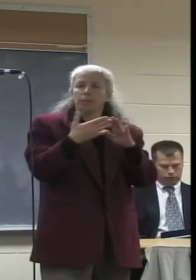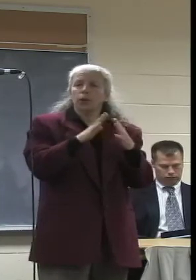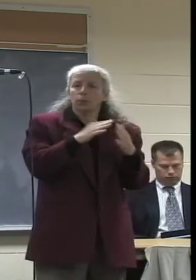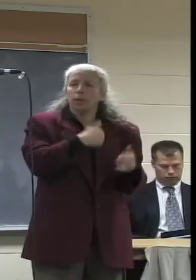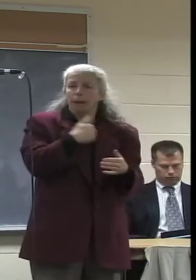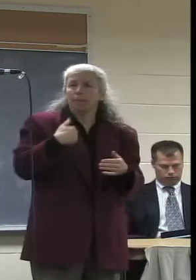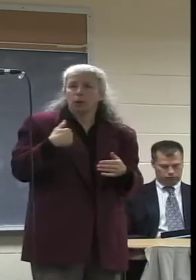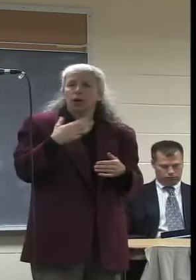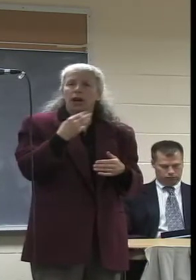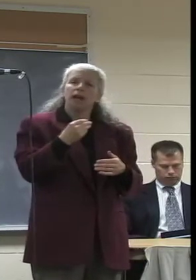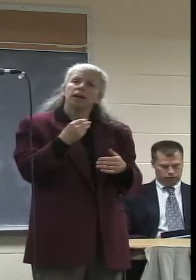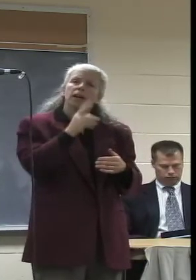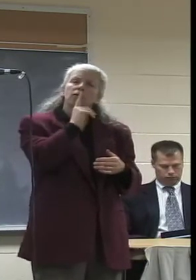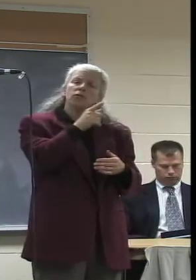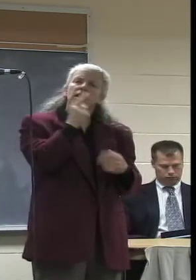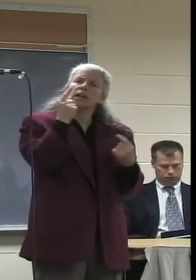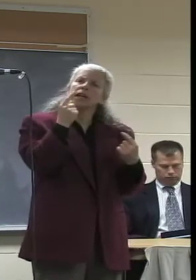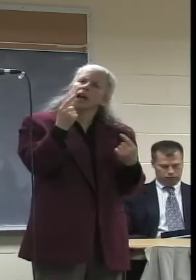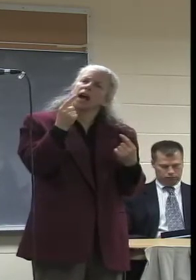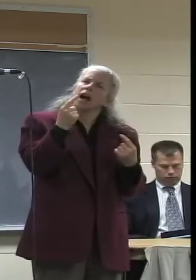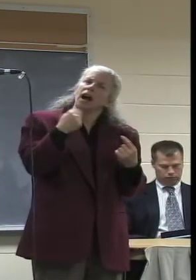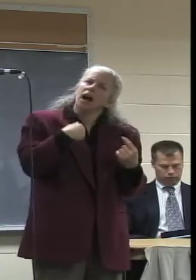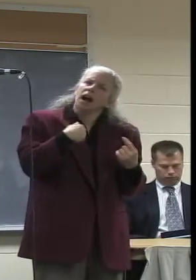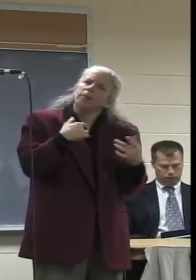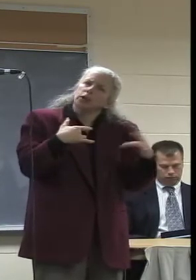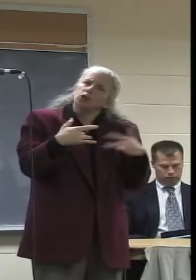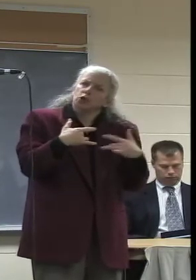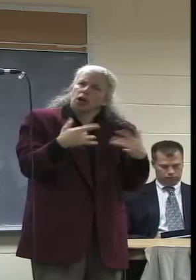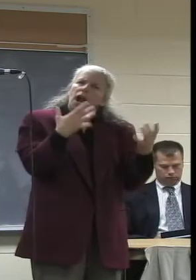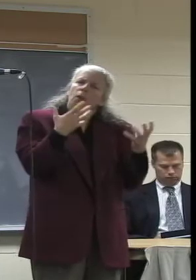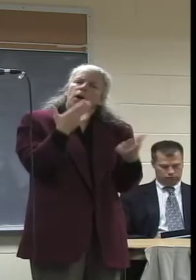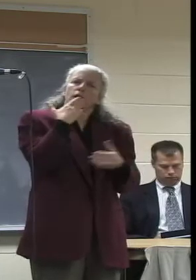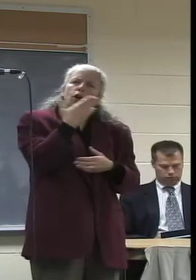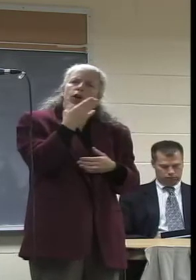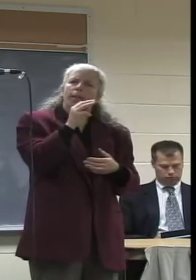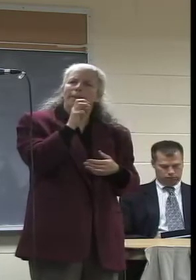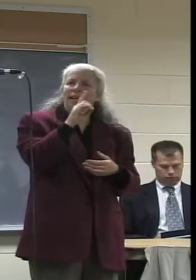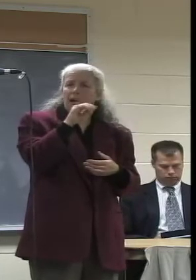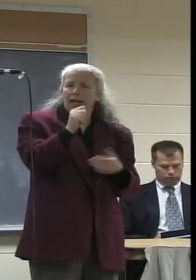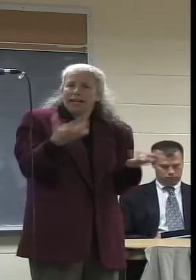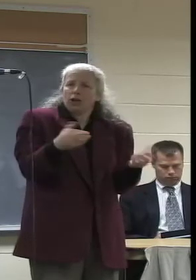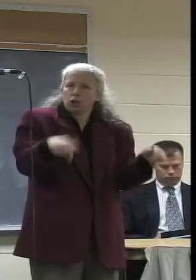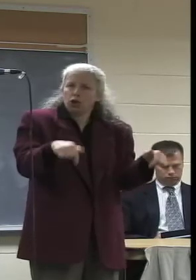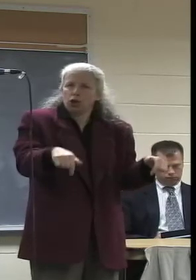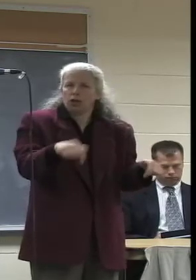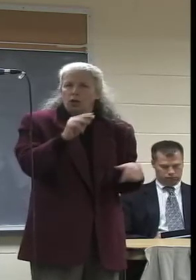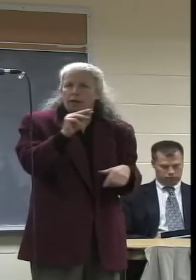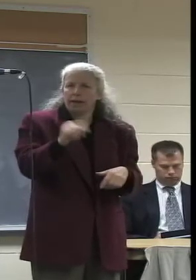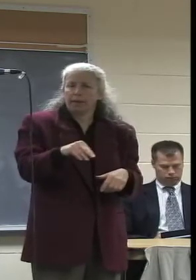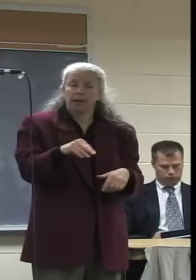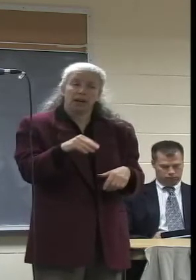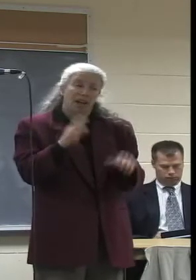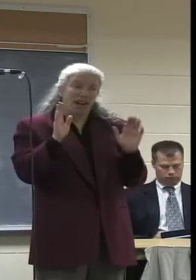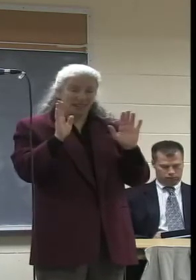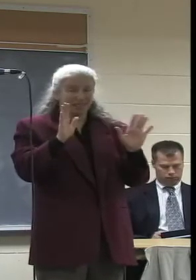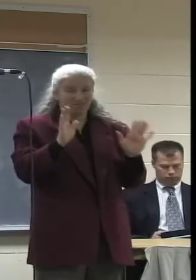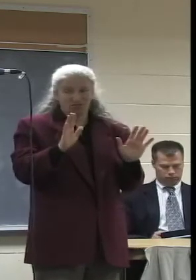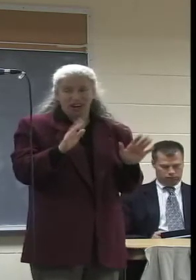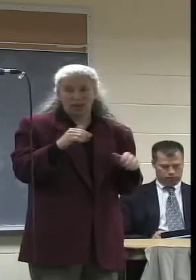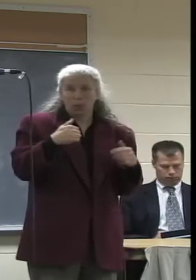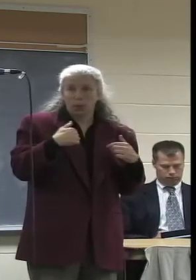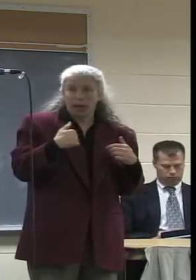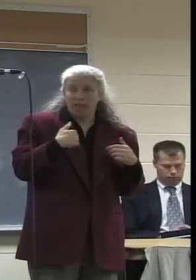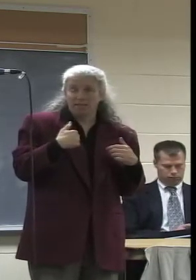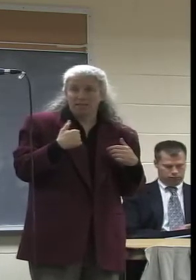cares about our media ecosystem in the Pioneer Valley and I'm thankful to have an award-winning, local, independent, community